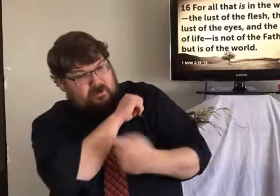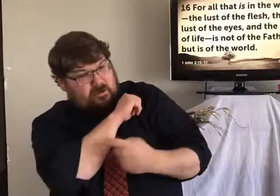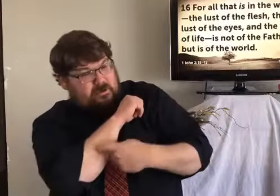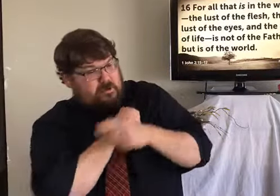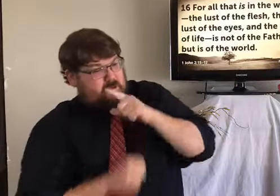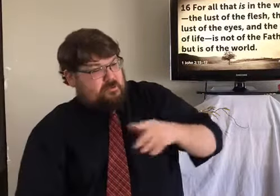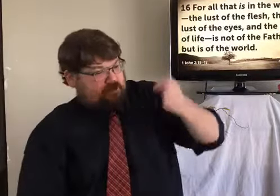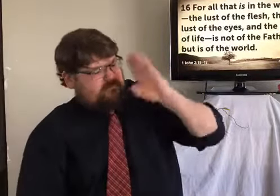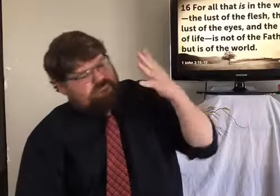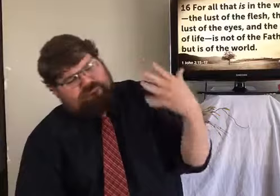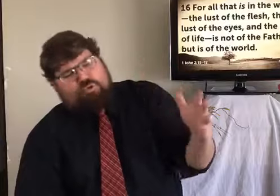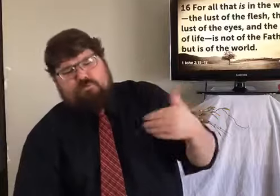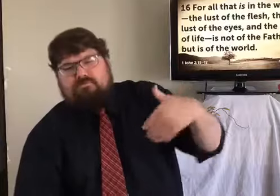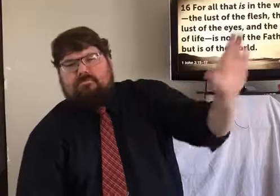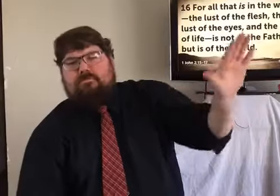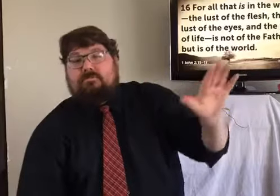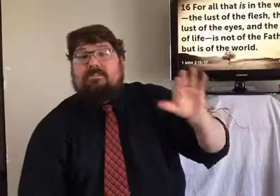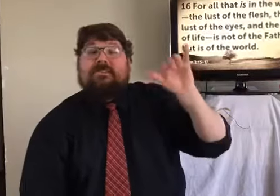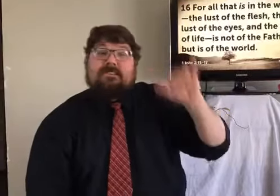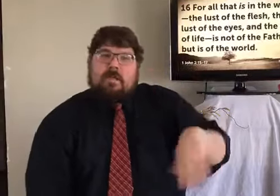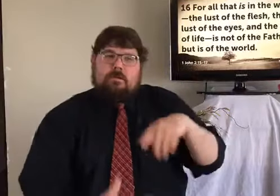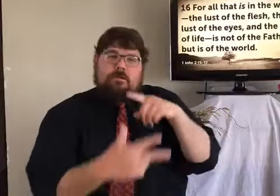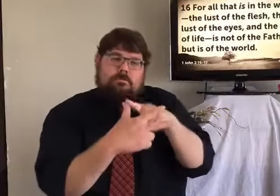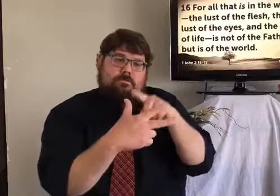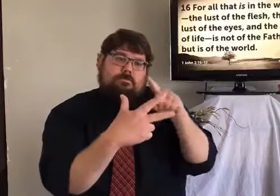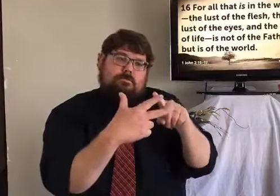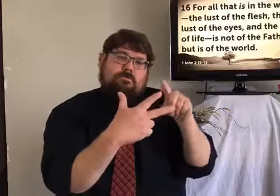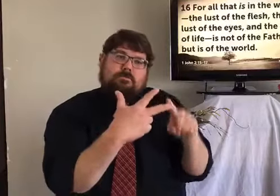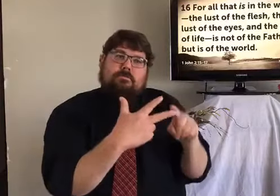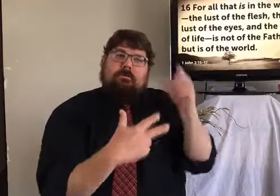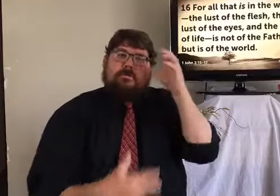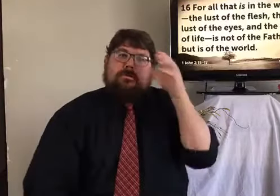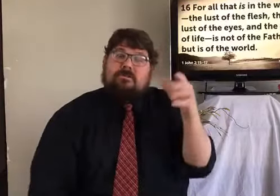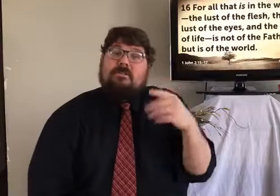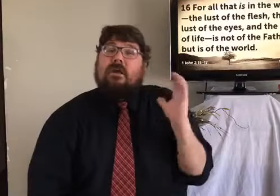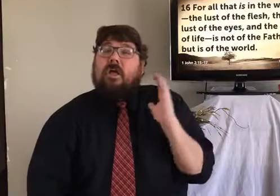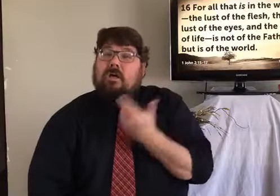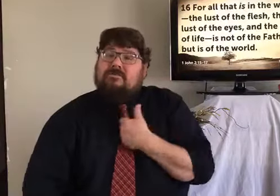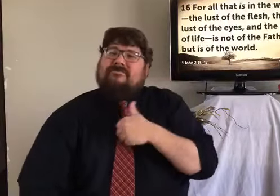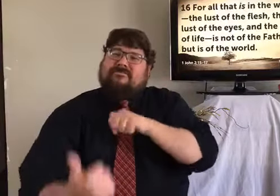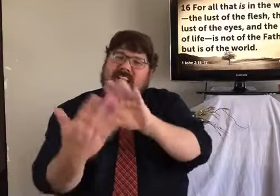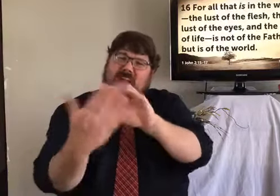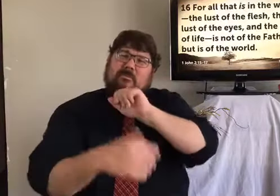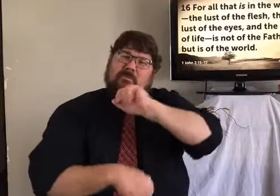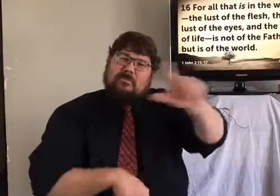yourself. And Jesus said, stop tempting me. For the scriptures say you will not tempt the Lord your God.